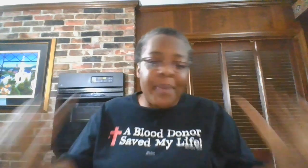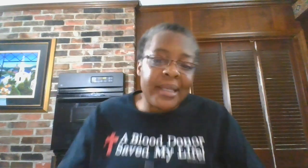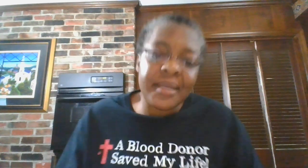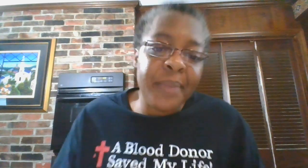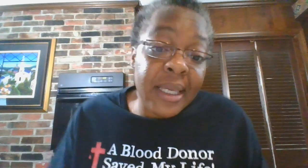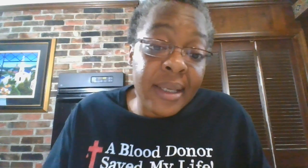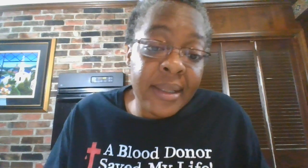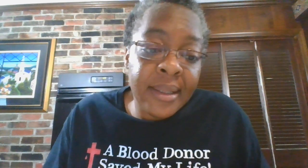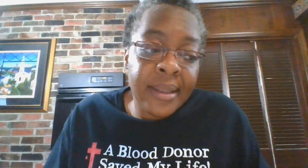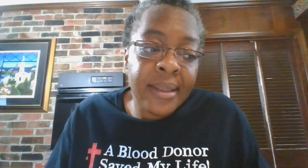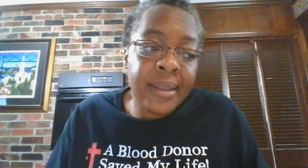best of me.